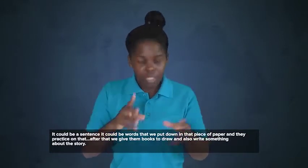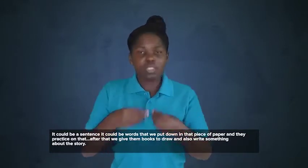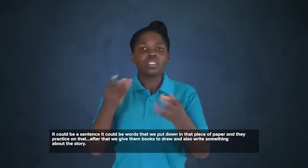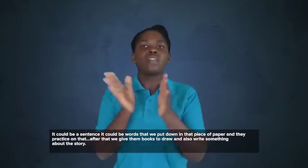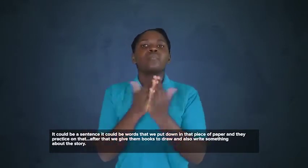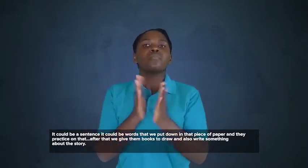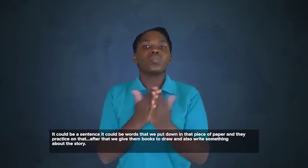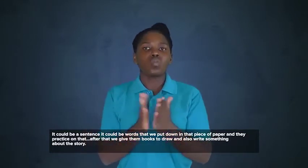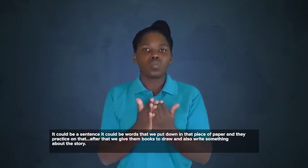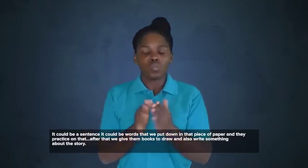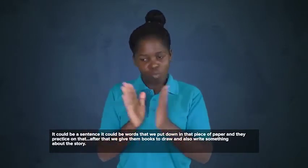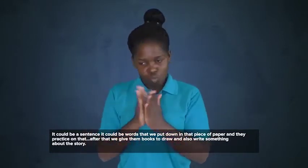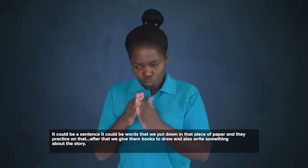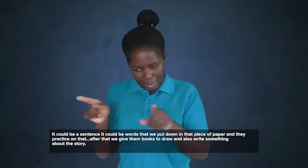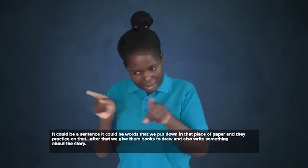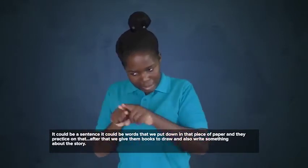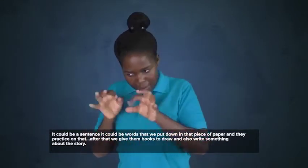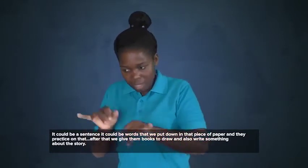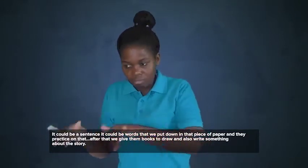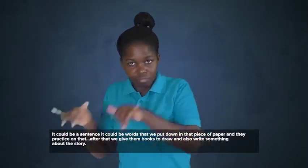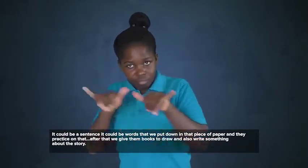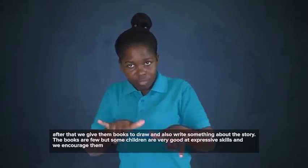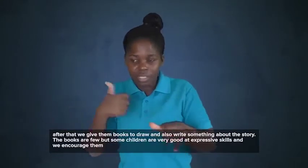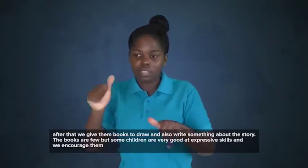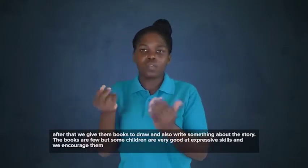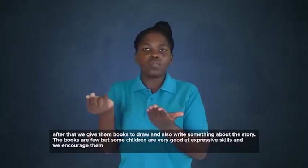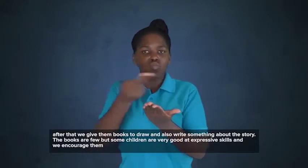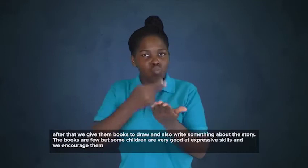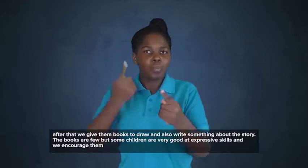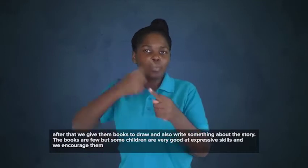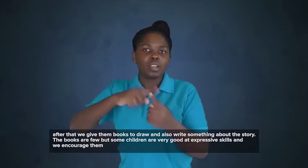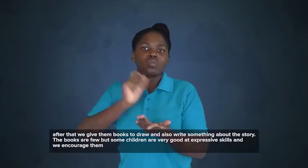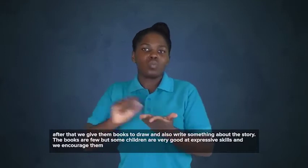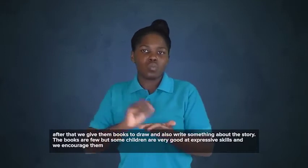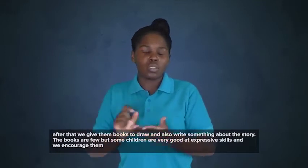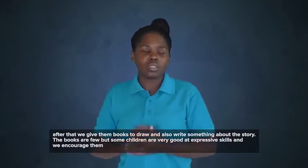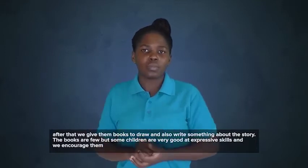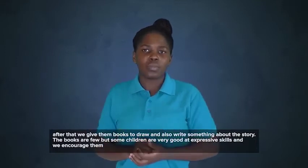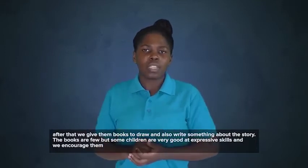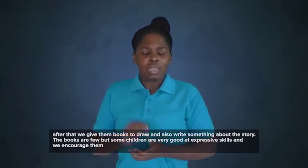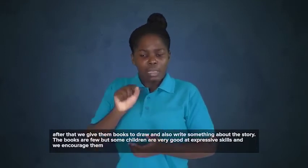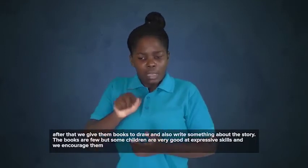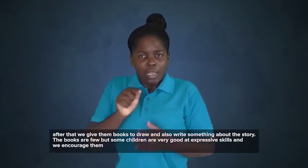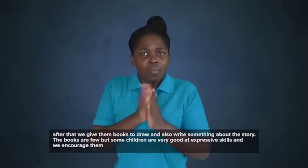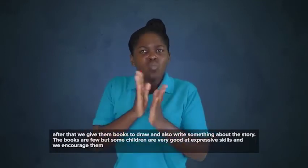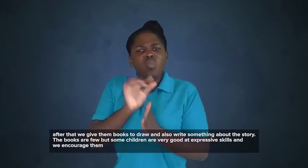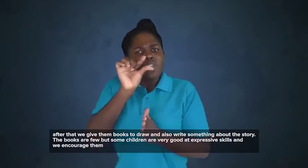and then they practice on that. And then after that, we give them books to draw and also write